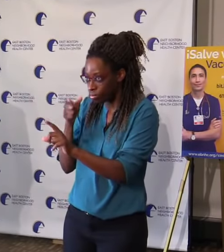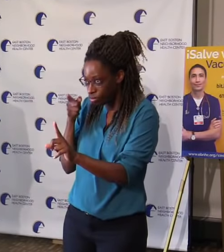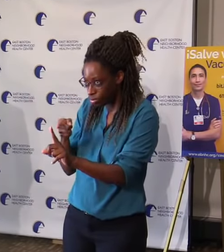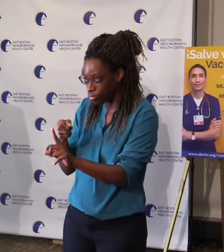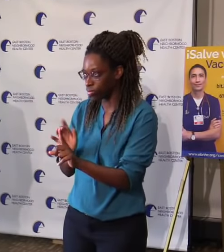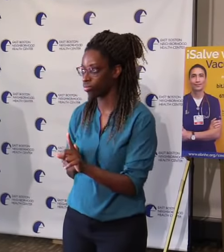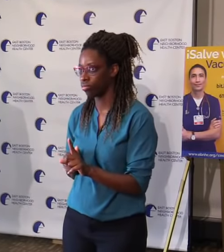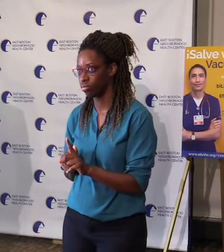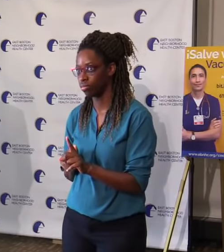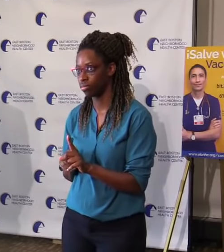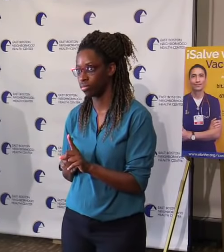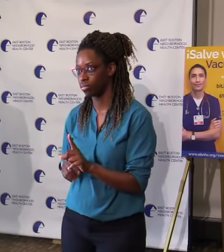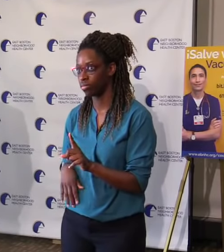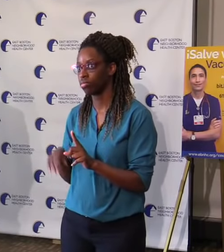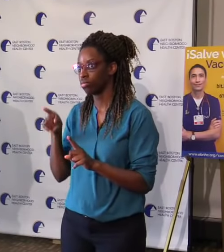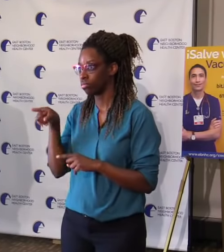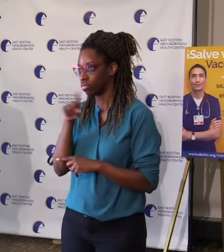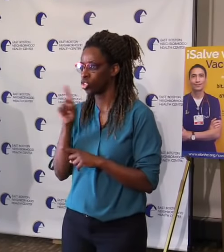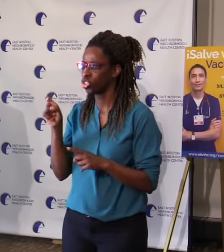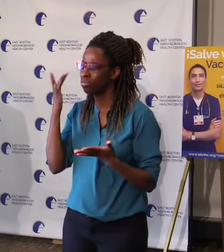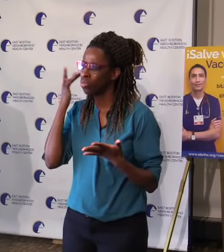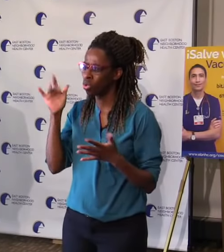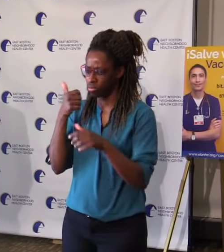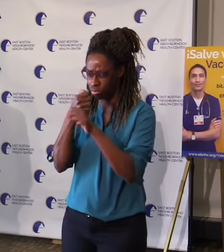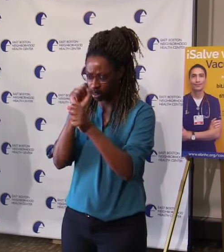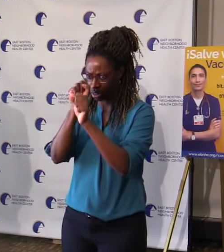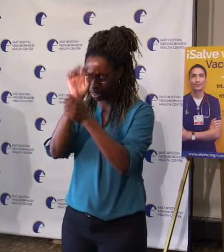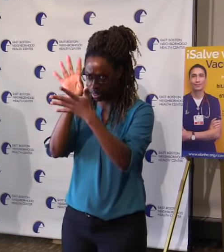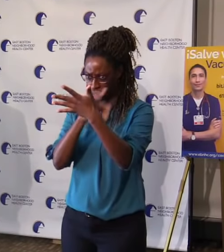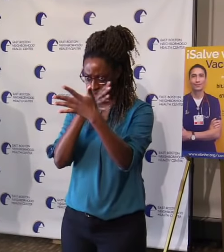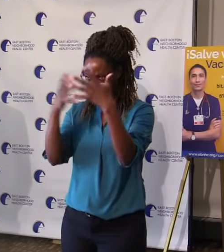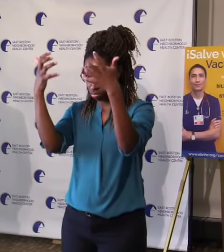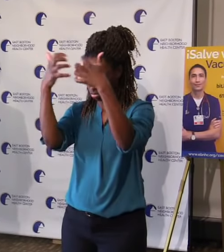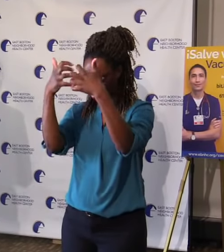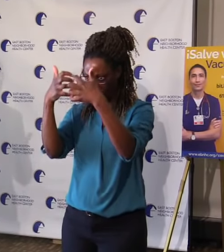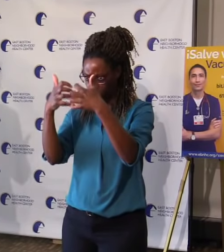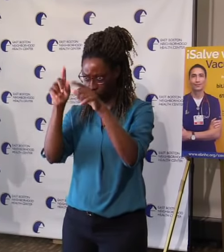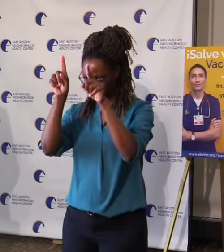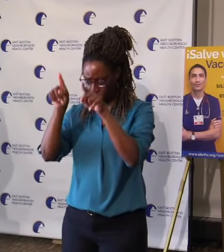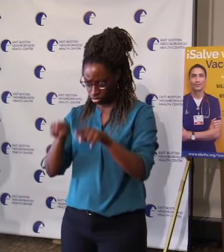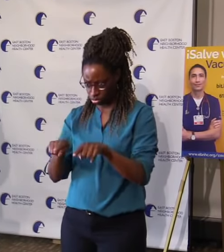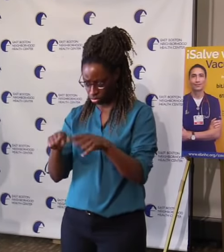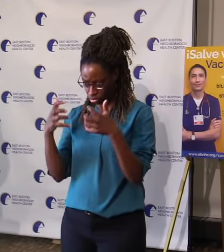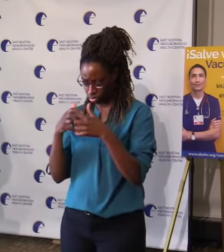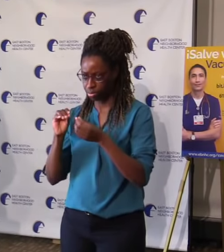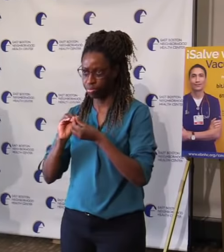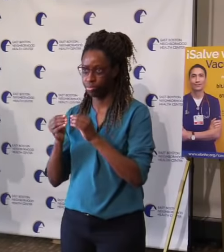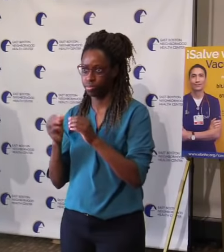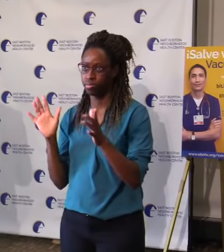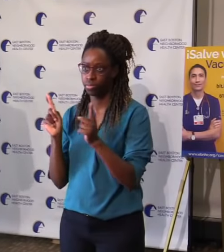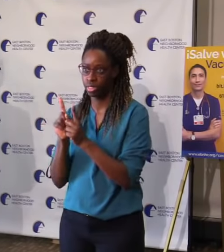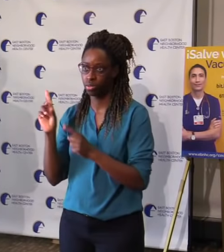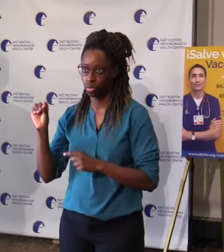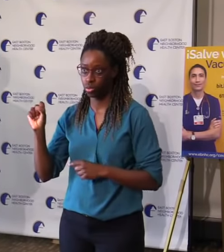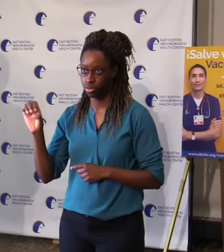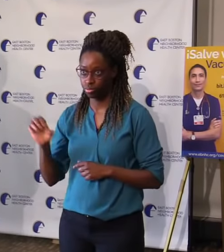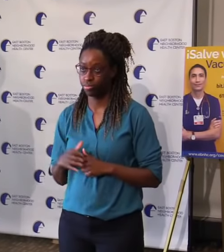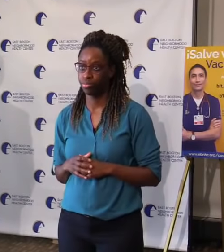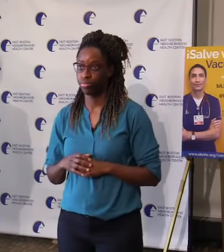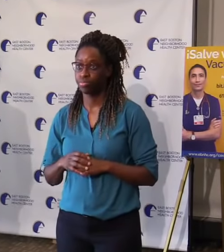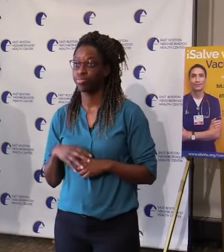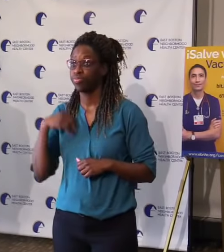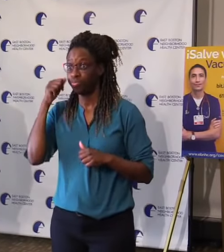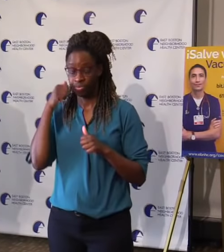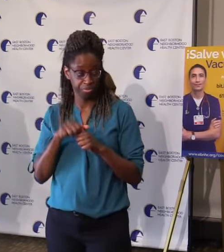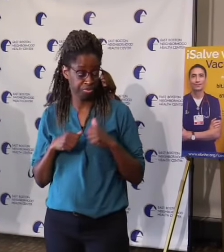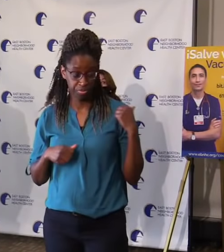you've got to make sure that at the end of the day you have the vaccine, you need for those people. Now, Manny told me a story about the fact that they had a situation where they had